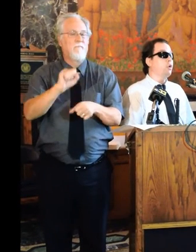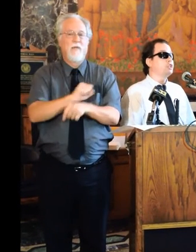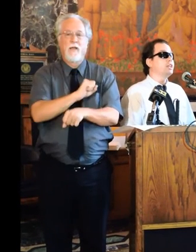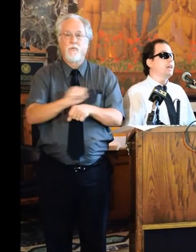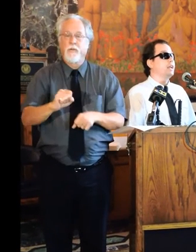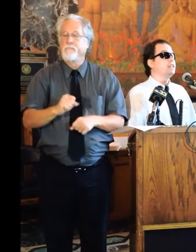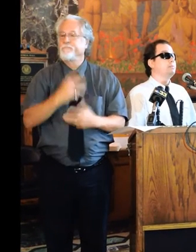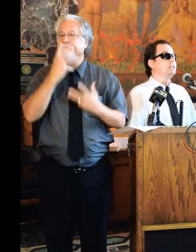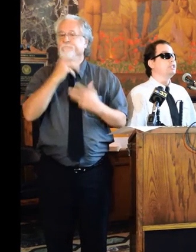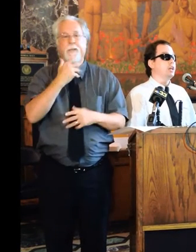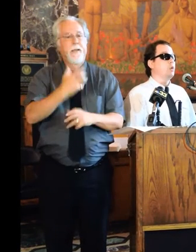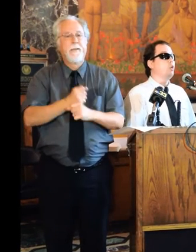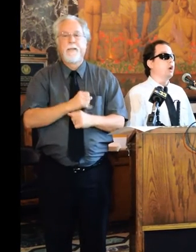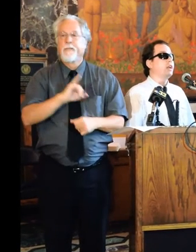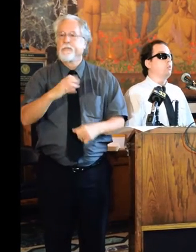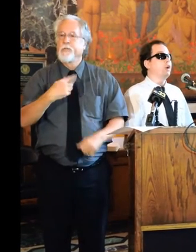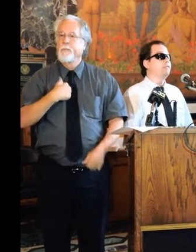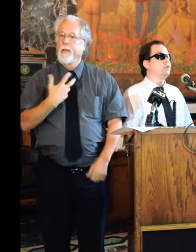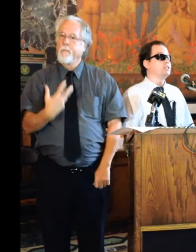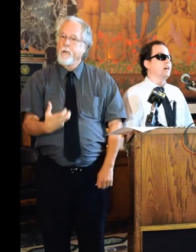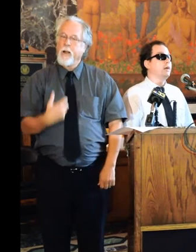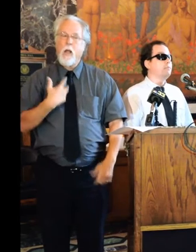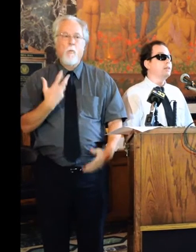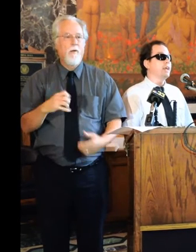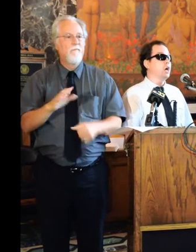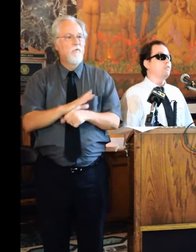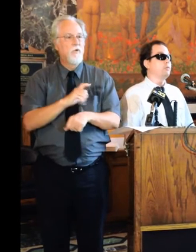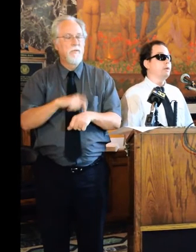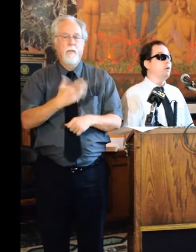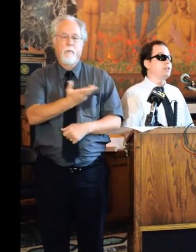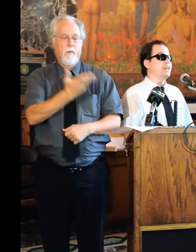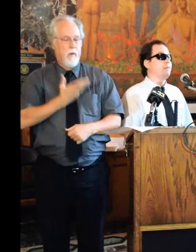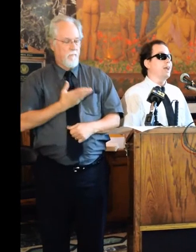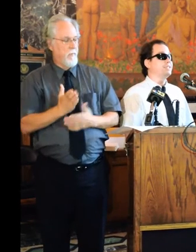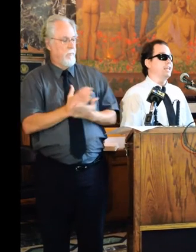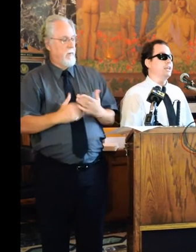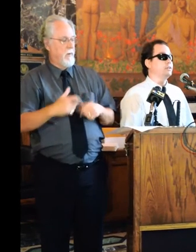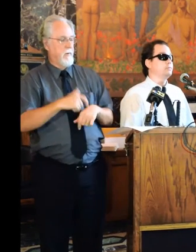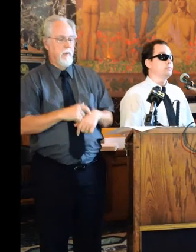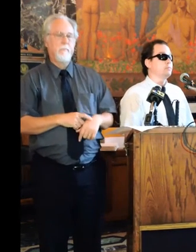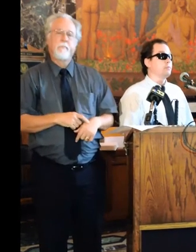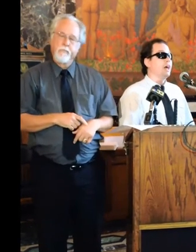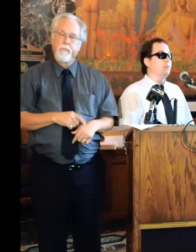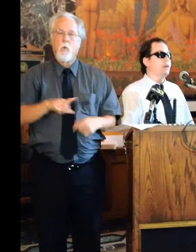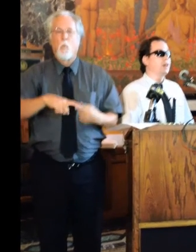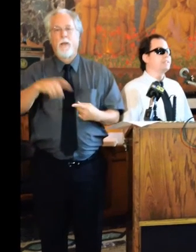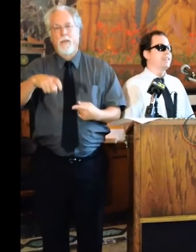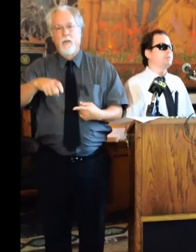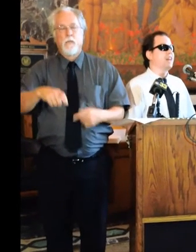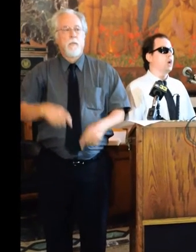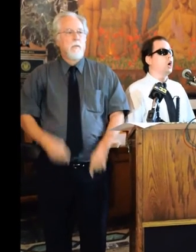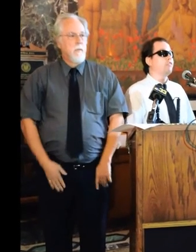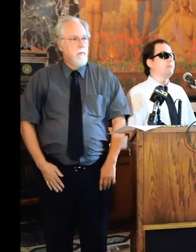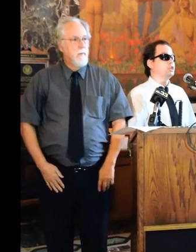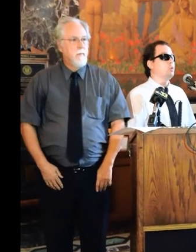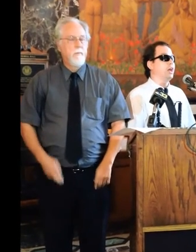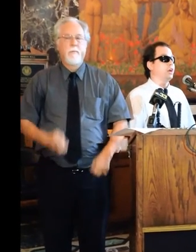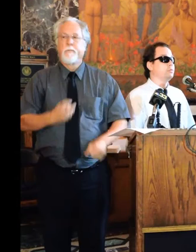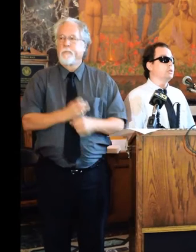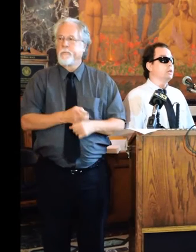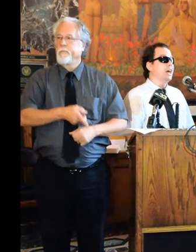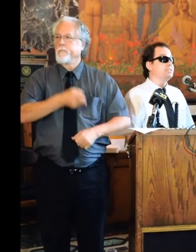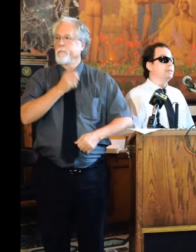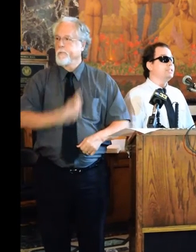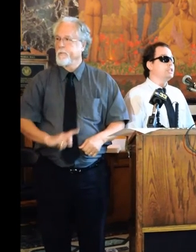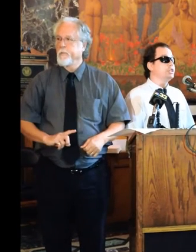And, unfortunately, I didn't get the position that I wanted. I wanted full-time, but they offered me part-time as needed. I'll be honest, that was kind of hard for me to